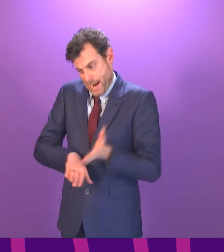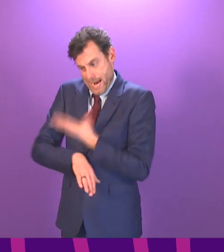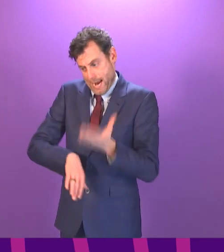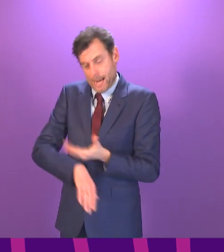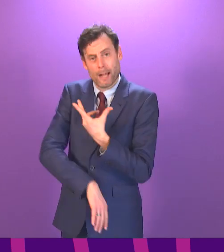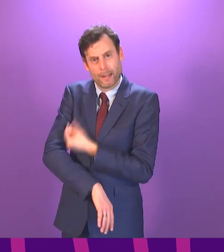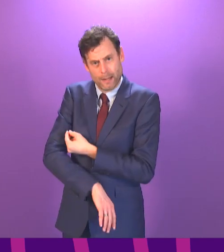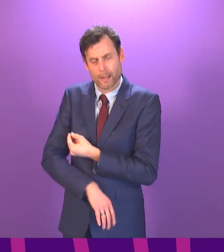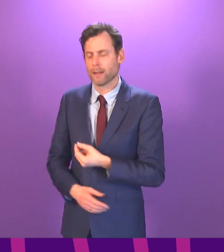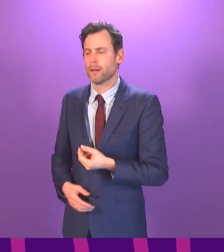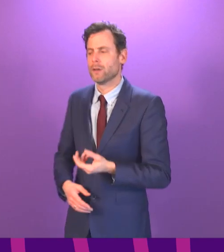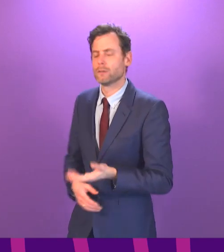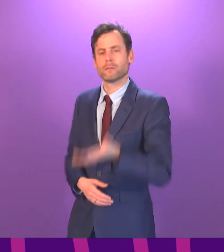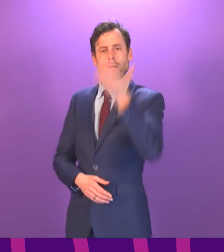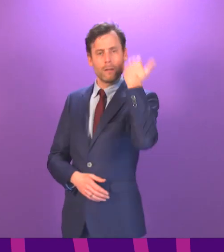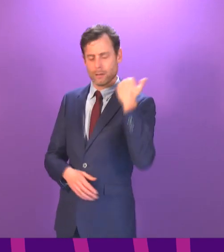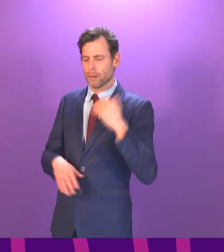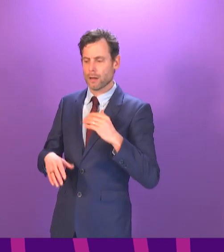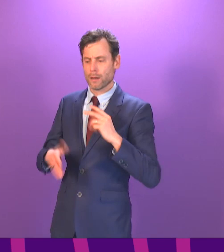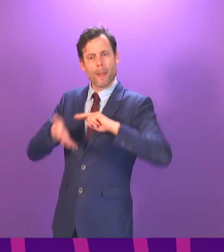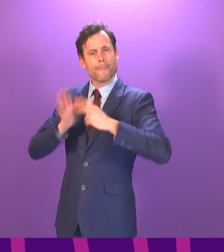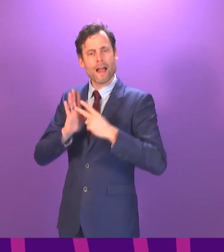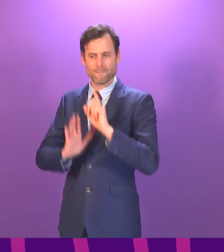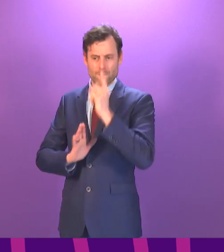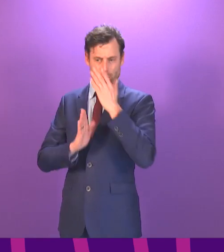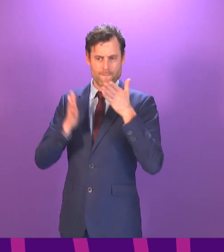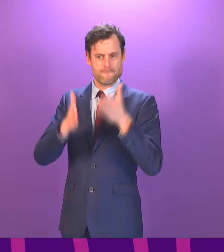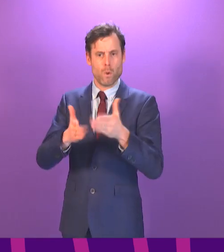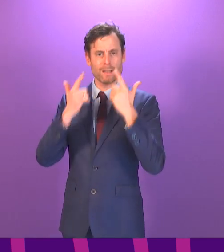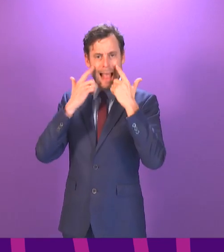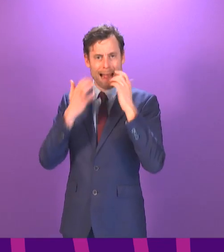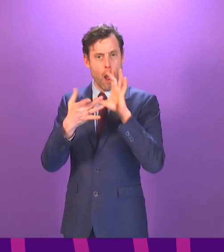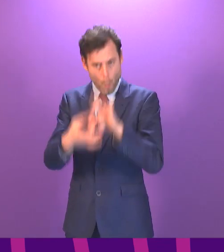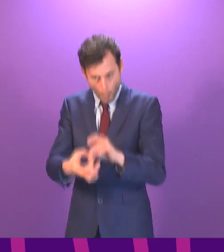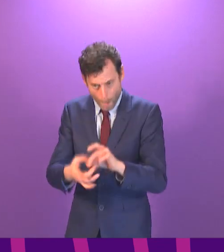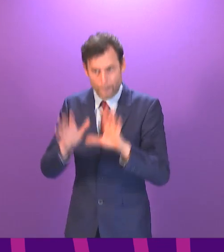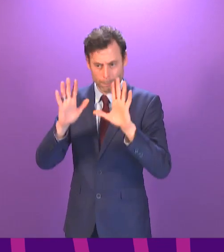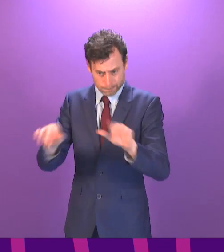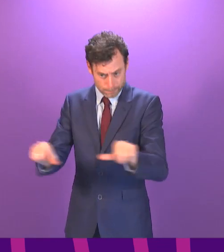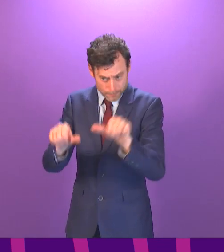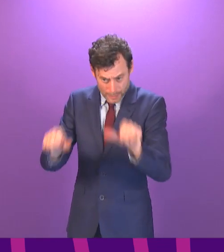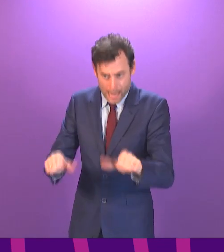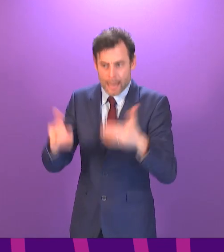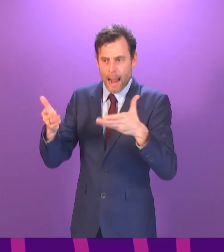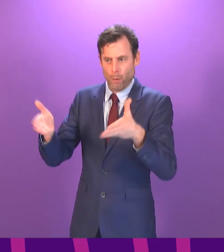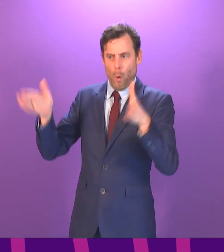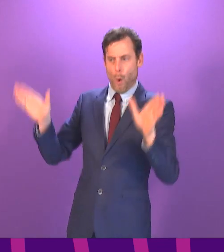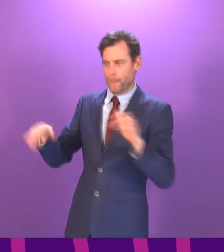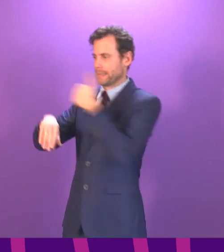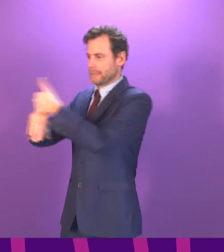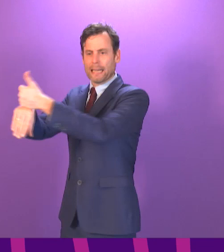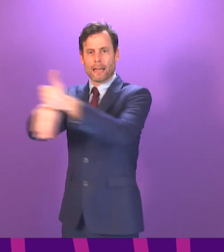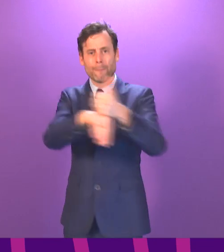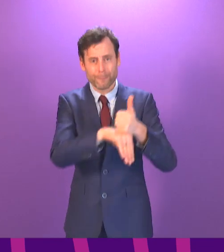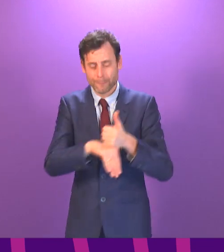phasing of it in the early days. The programme is now motoring. But yes, I appreciate that some people, particularly as we go down the age